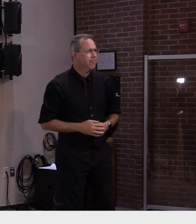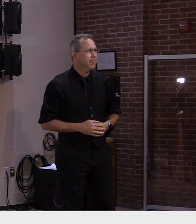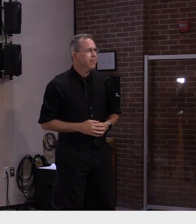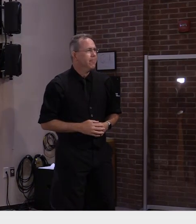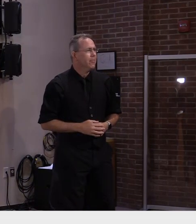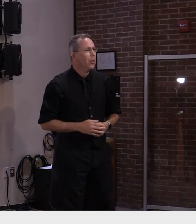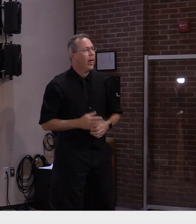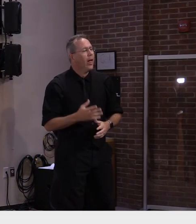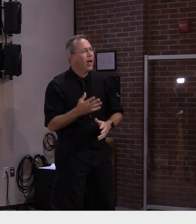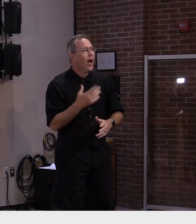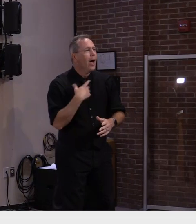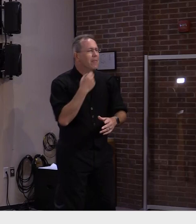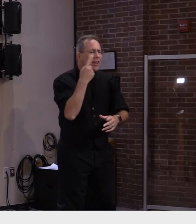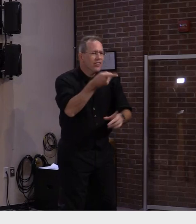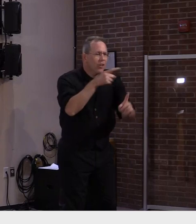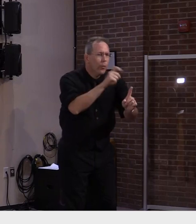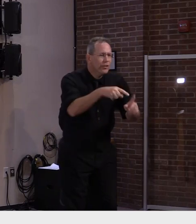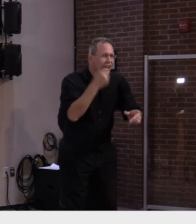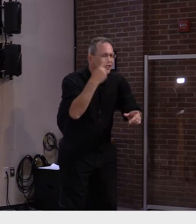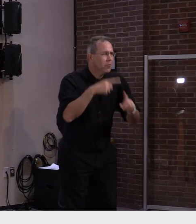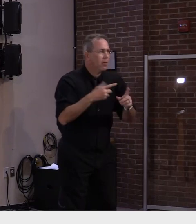heard anything, to be perfectly honest.